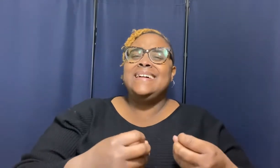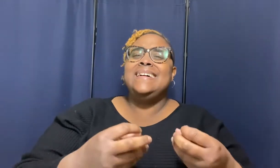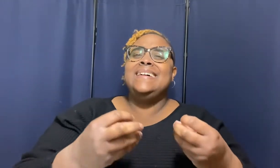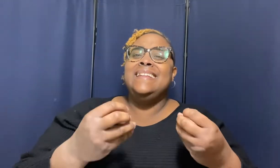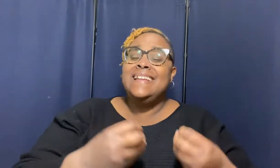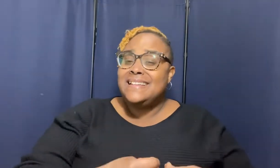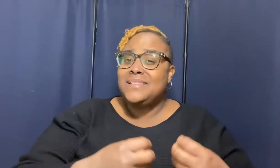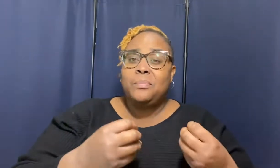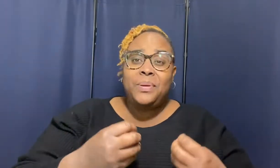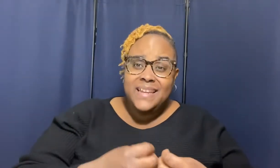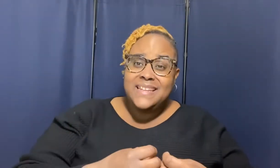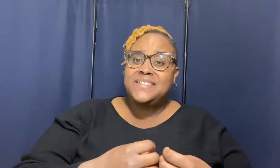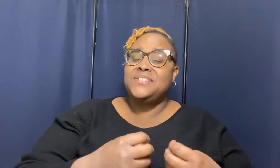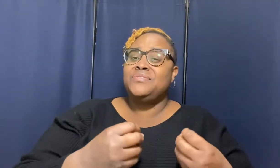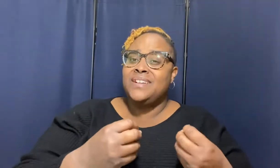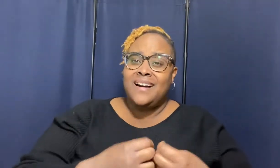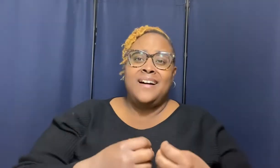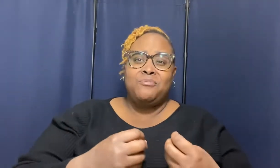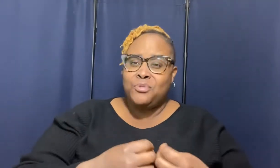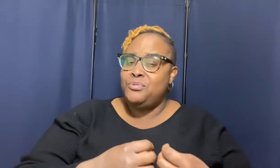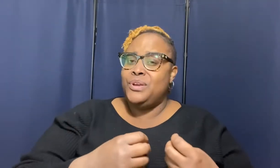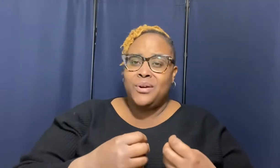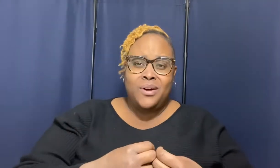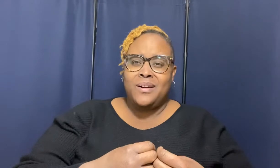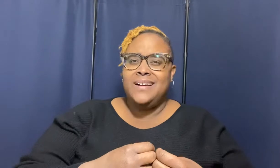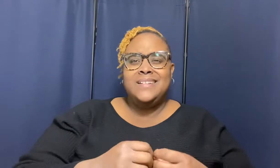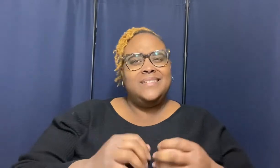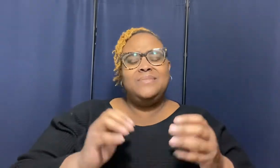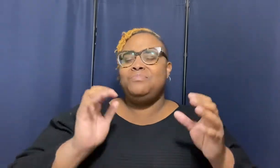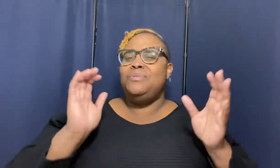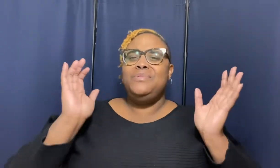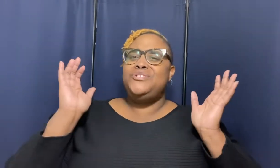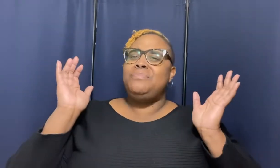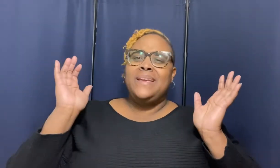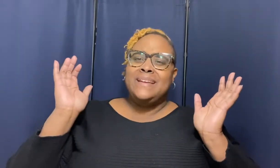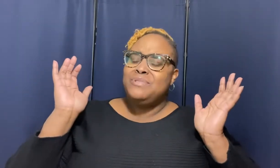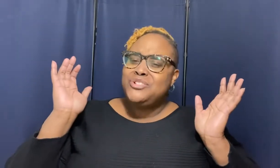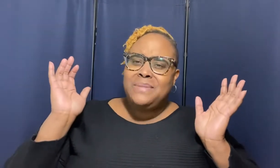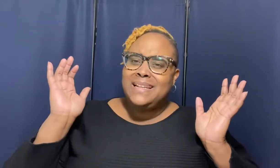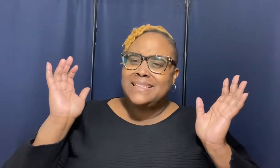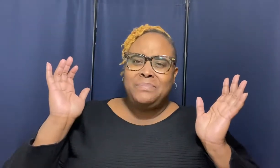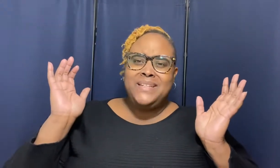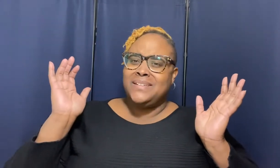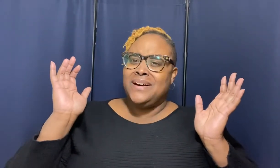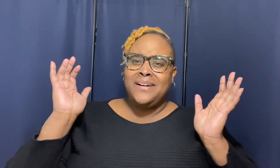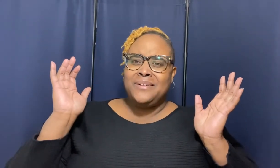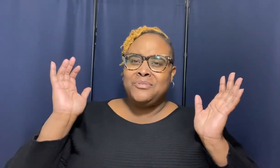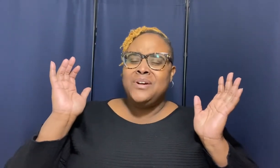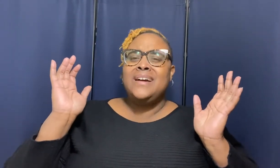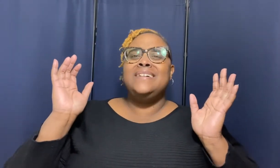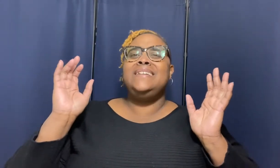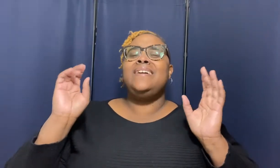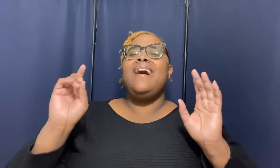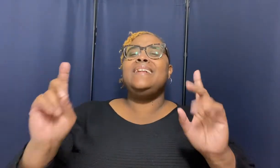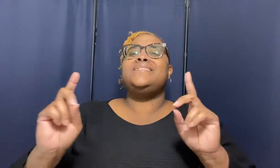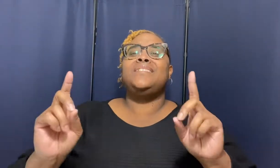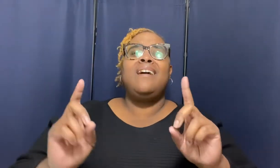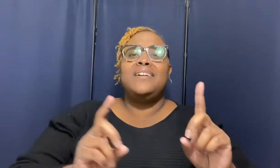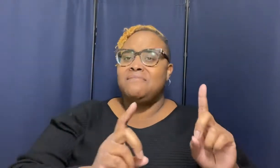let the peace of god rule your heart what you mean what you mean let the peace of god rule because he god is a god of